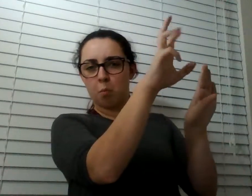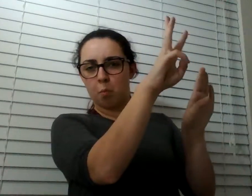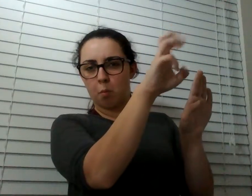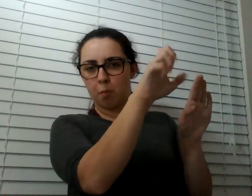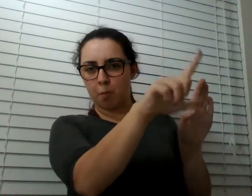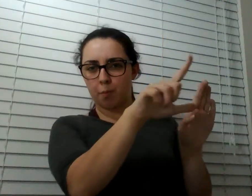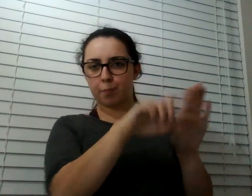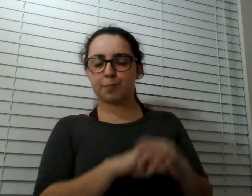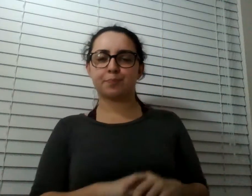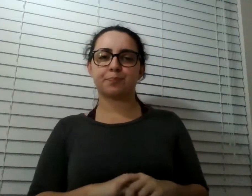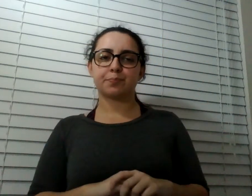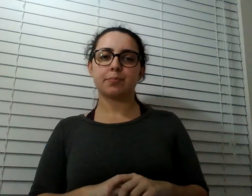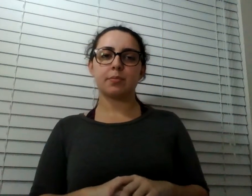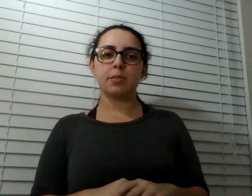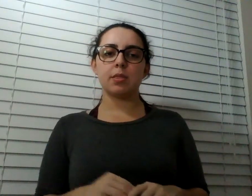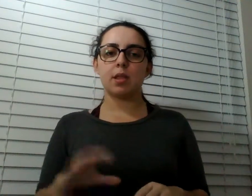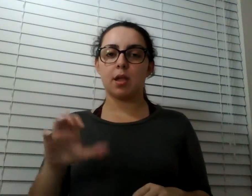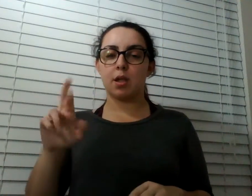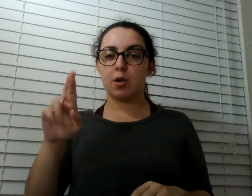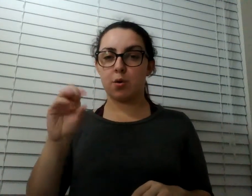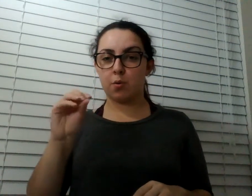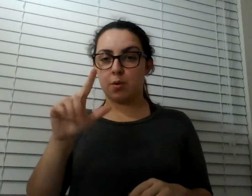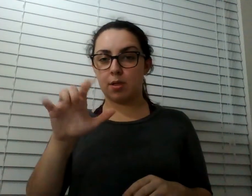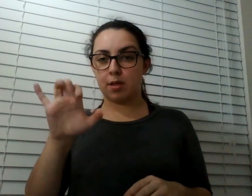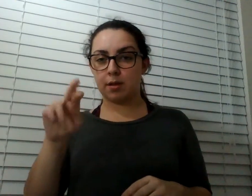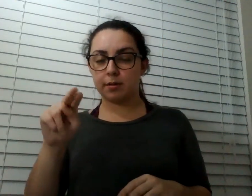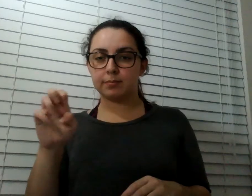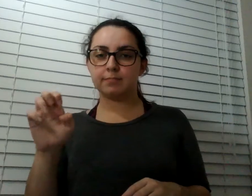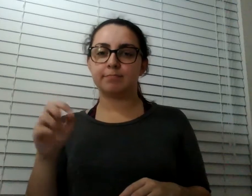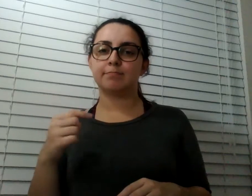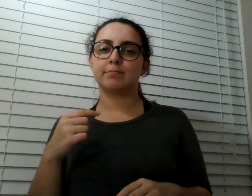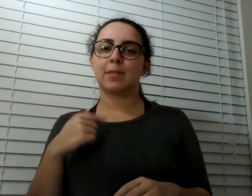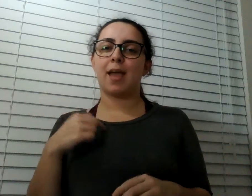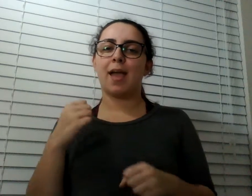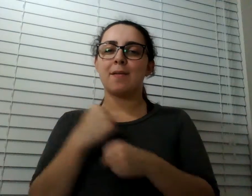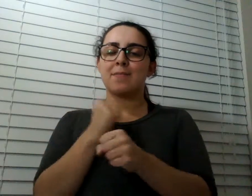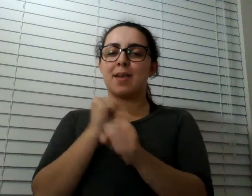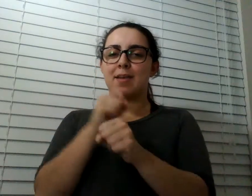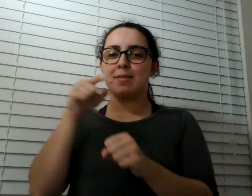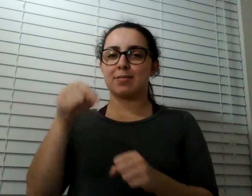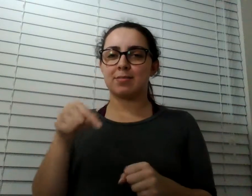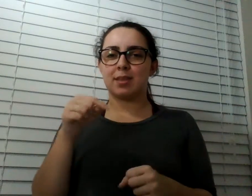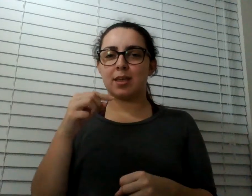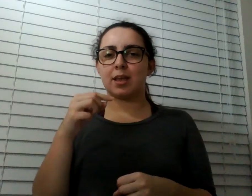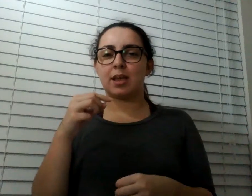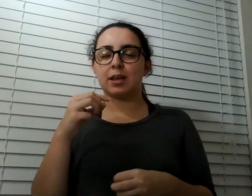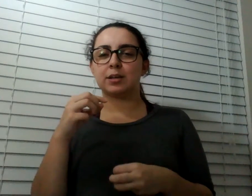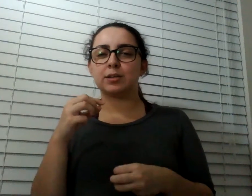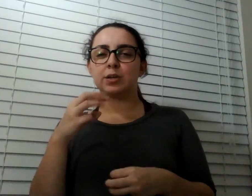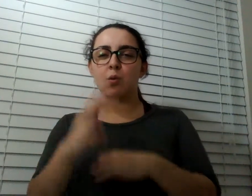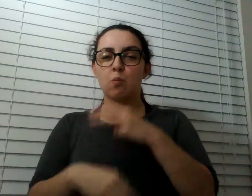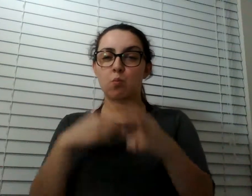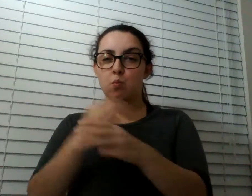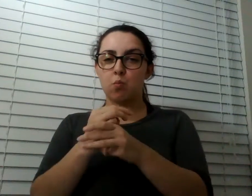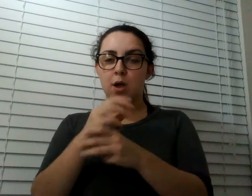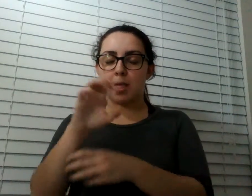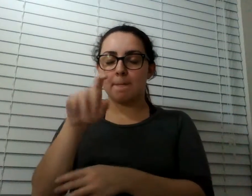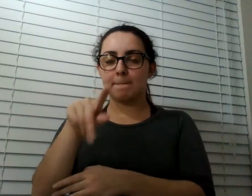This is Caroline Blehart from Brooklyn, New York. I made this globe-of-the-world puzzle. I did it when I was in high school because I would spend a lot of time in my room.